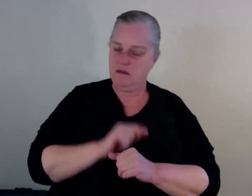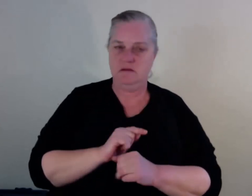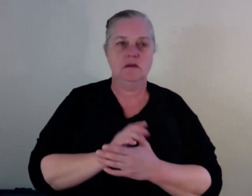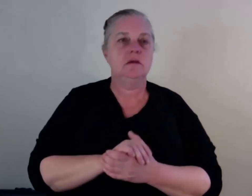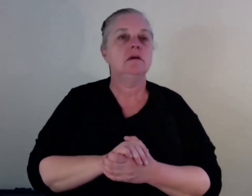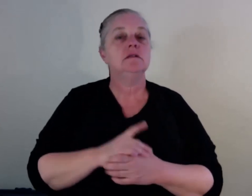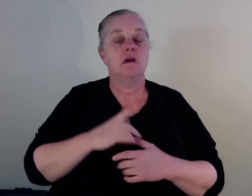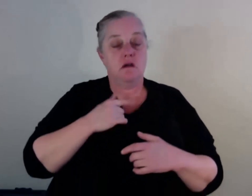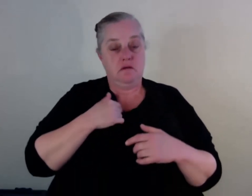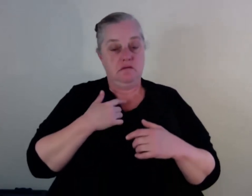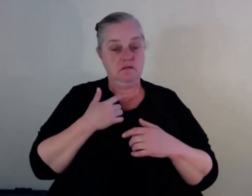treated for my opiate addiction.